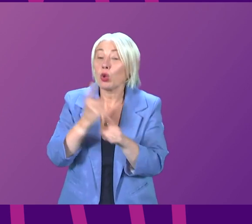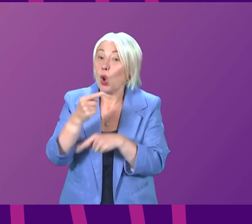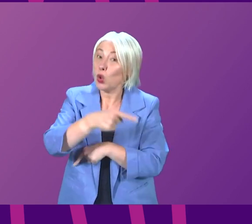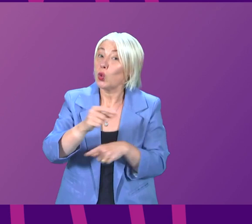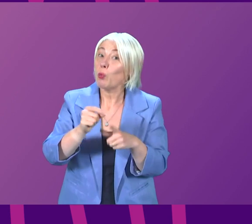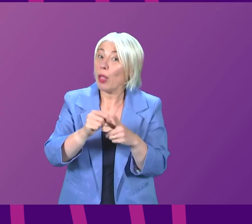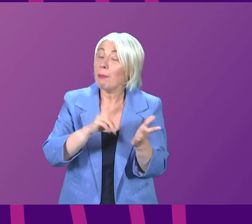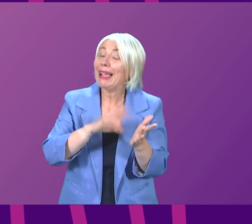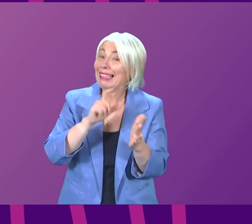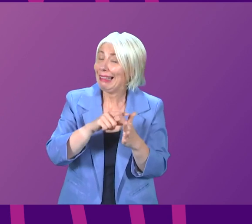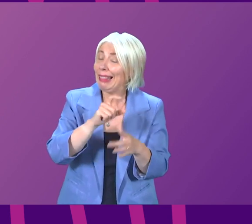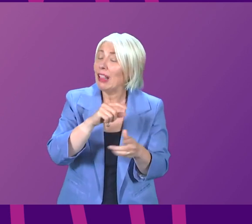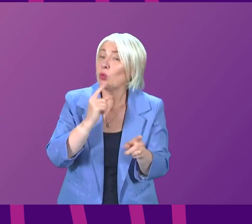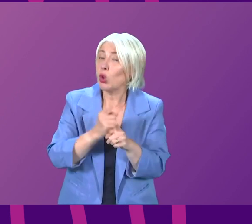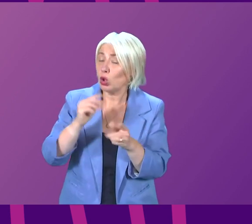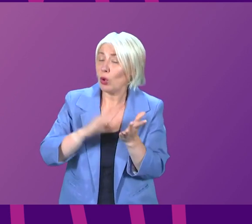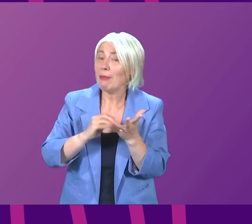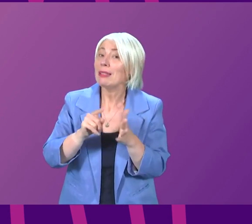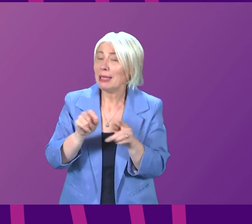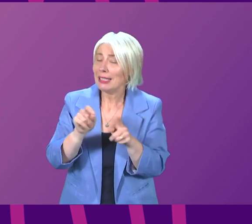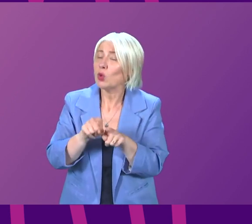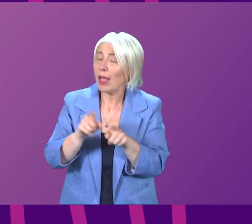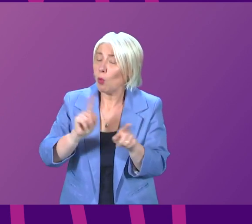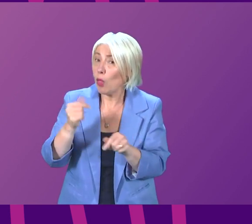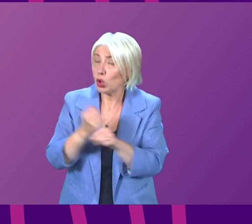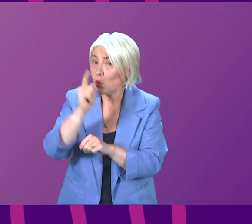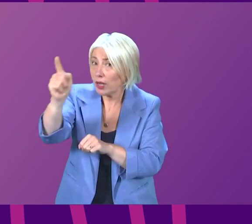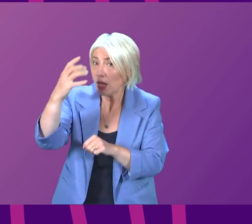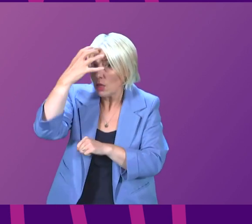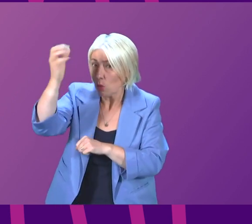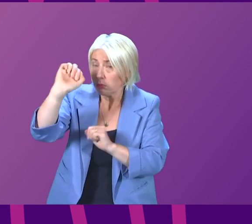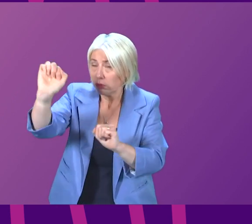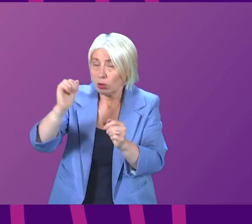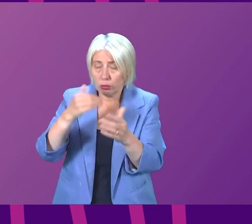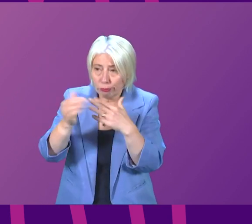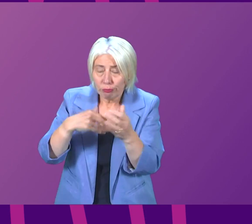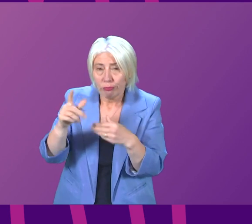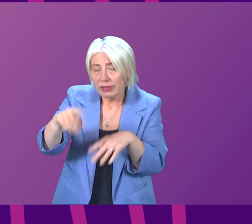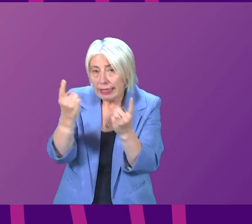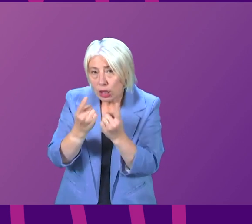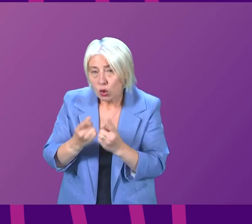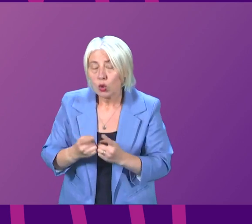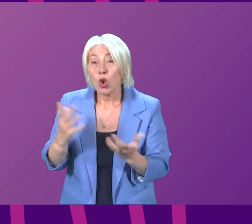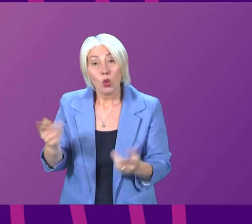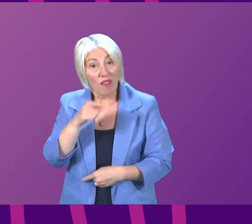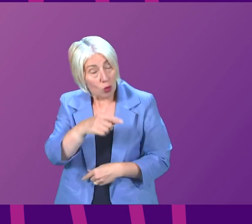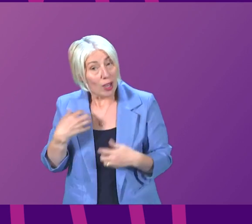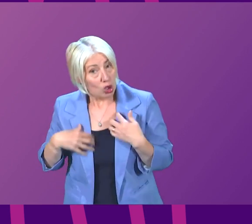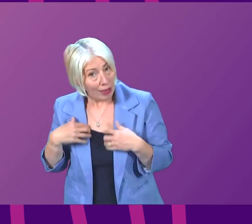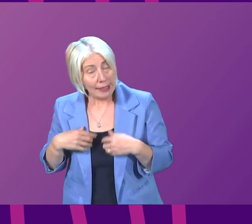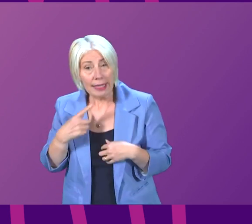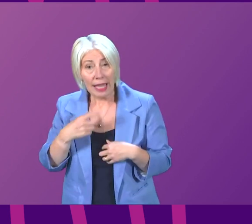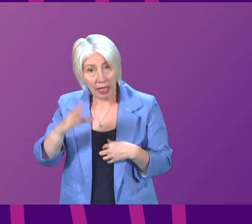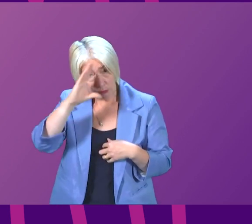information to MSPs about the work that has been done in the Crown office to tackle these issues so if it is of interest I will certainly